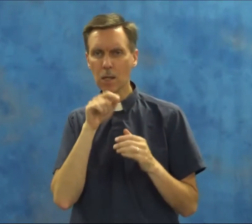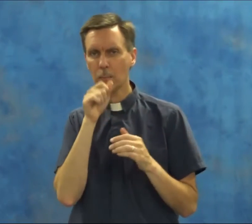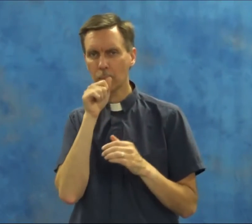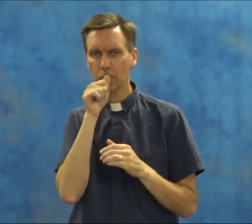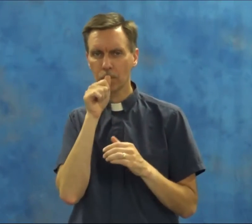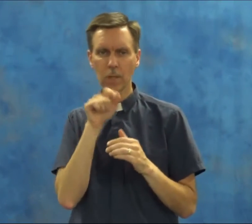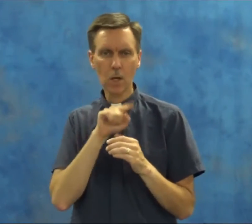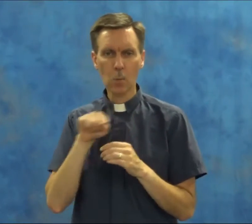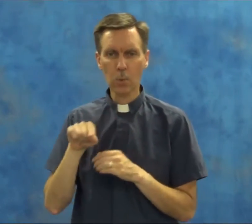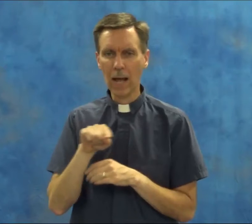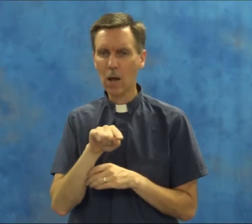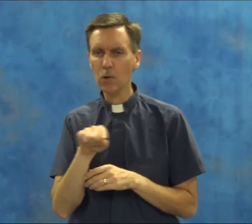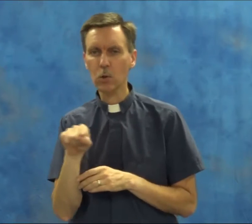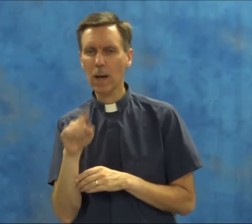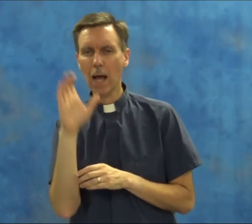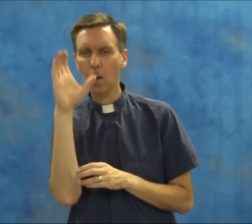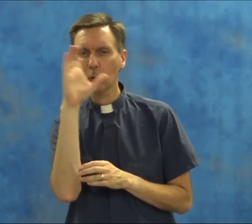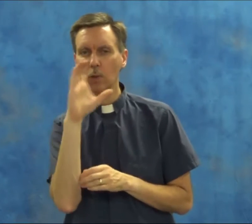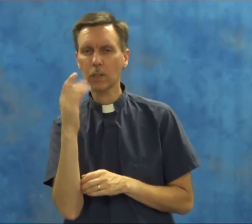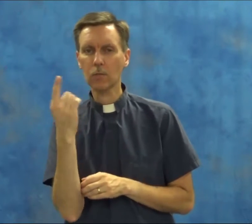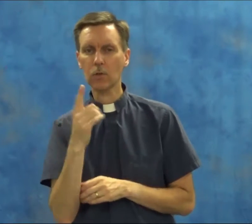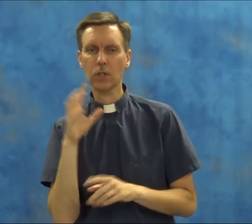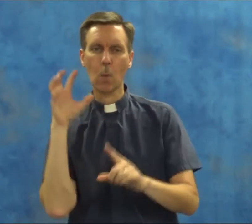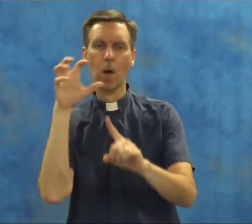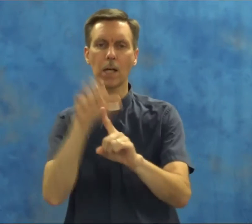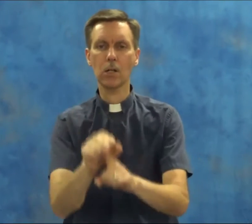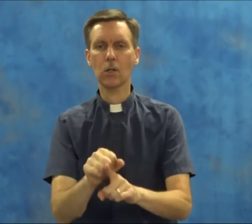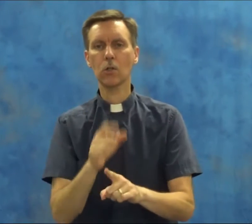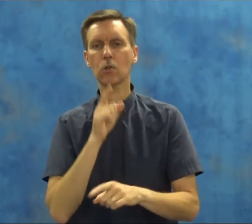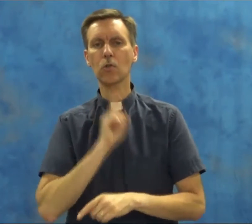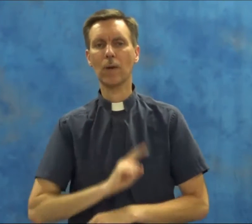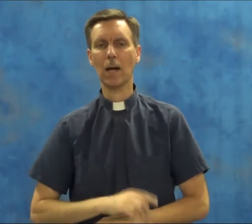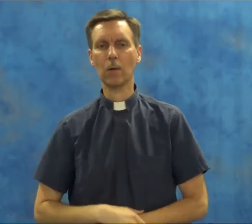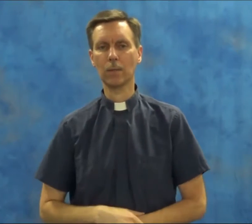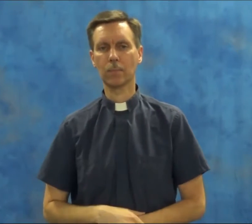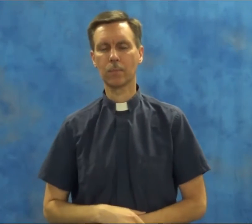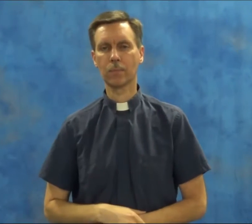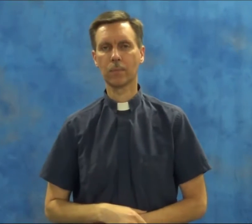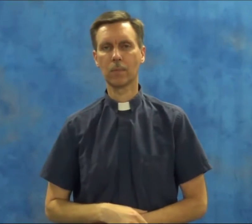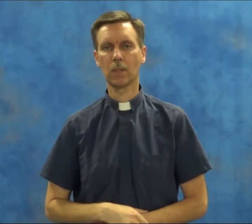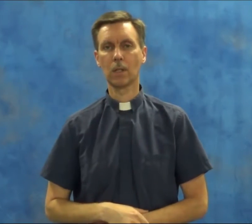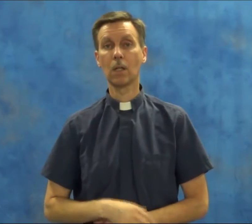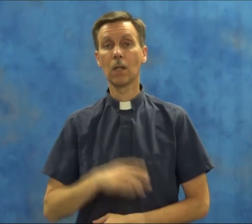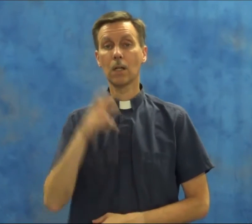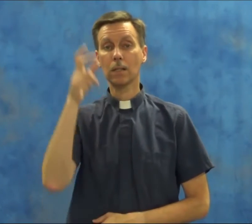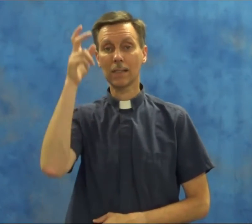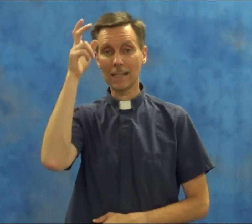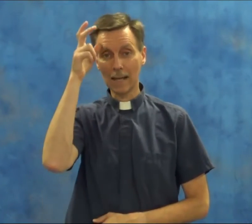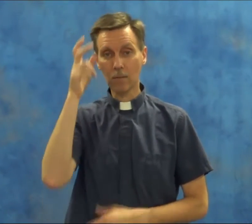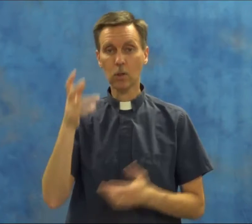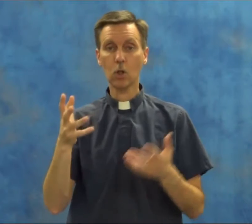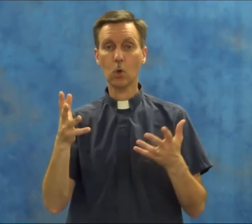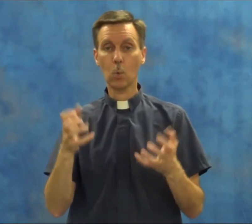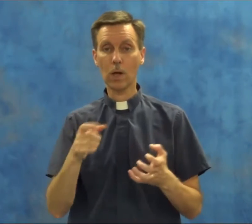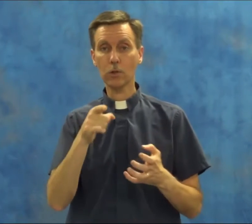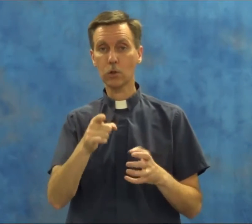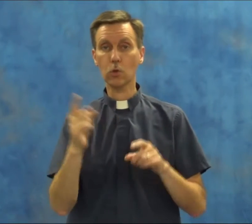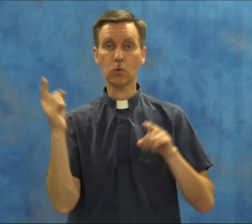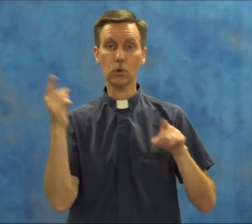prowls around looking for someone to devour. Now, the devil wants you to